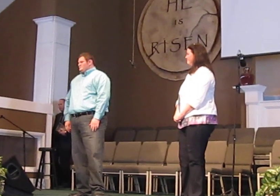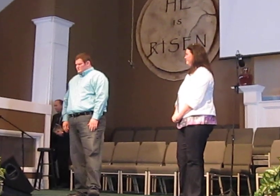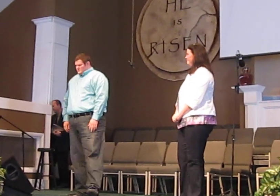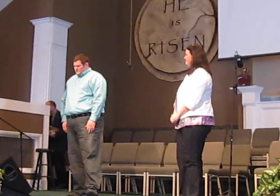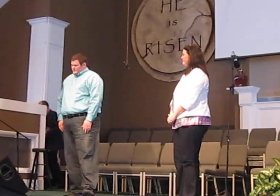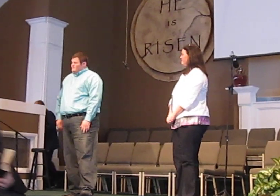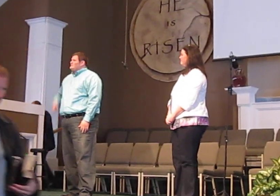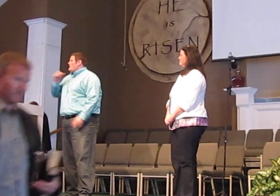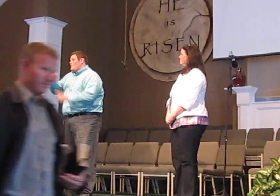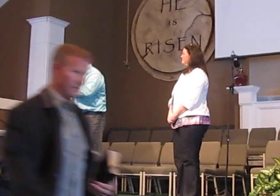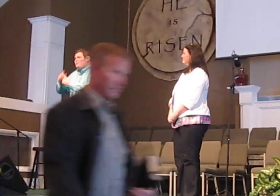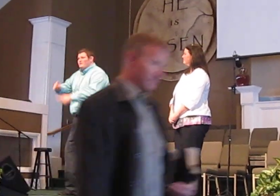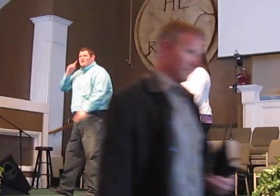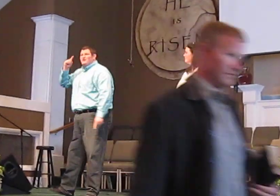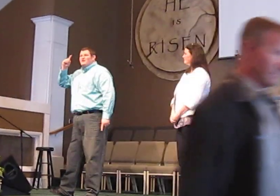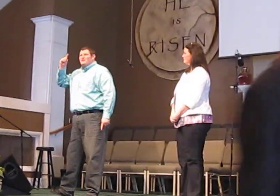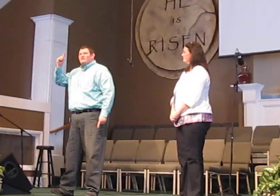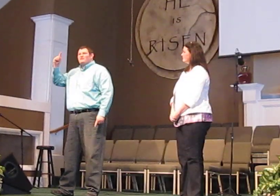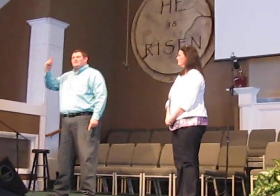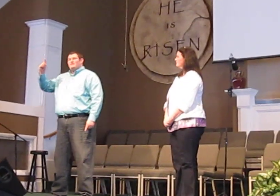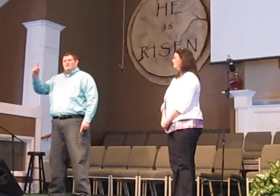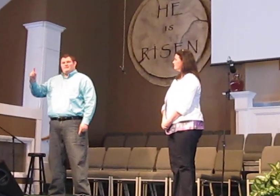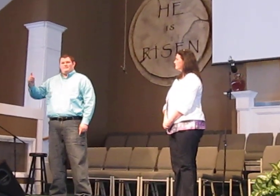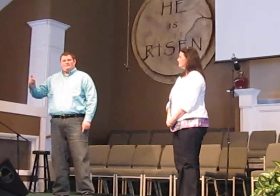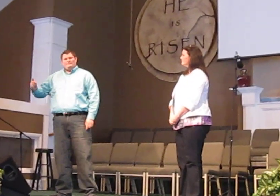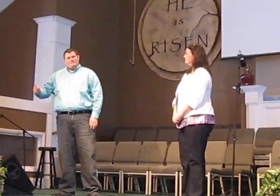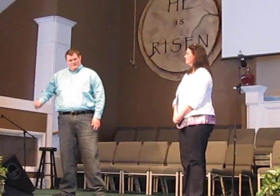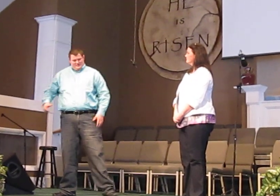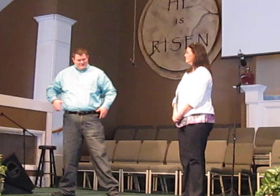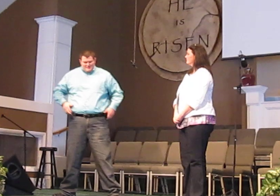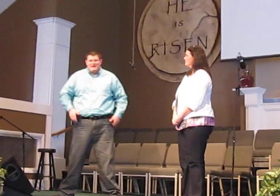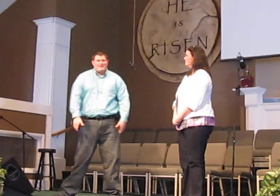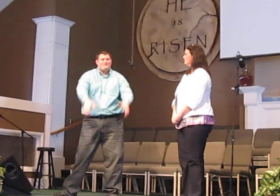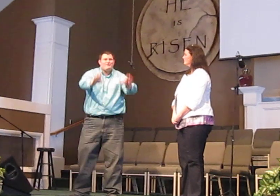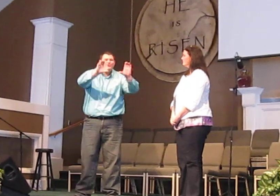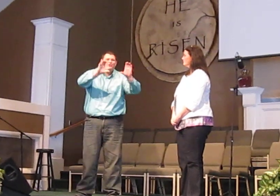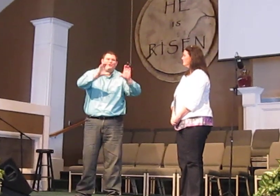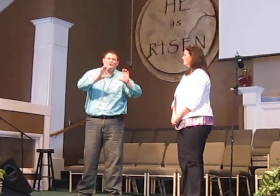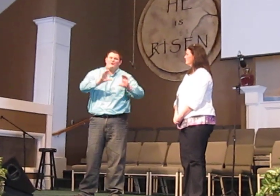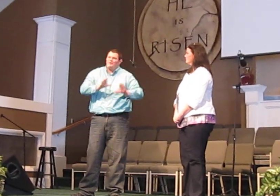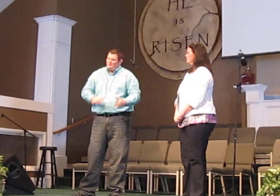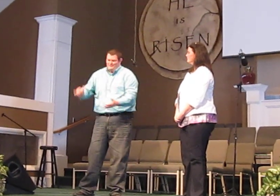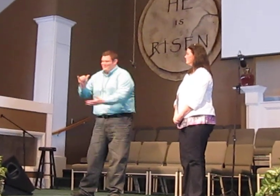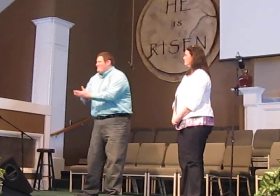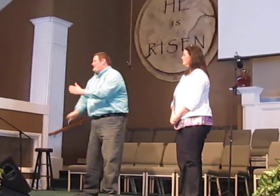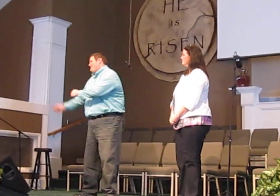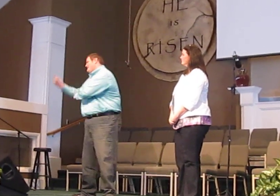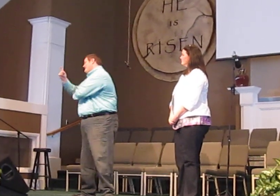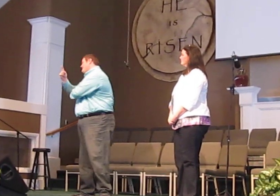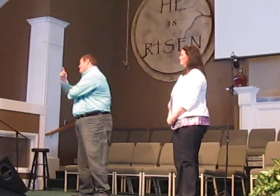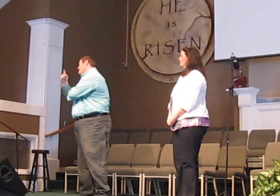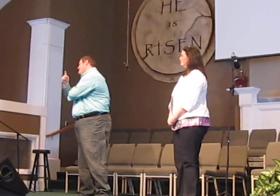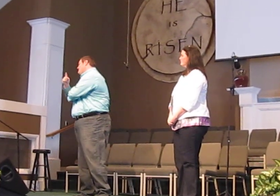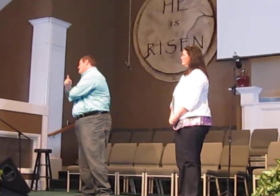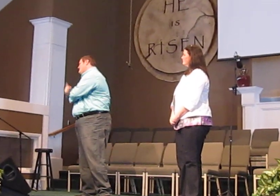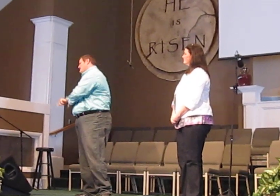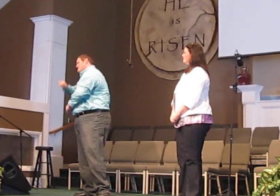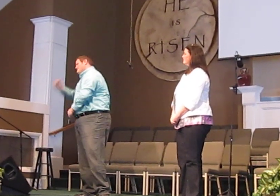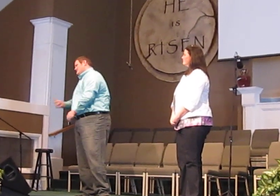I was here at the tomb of the dead Just